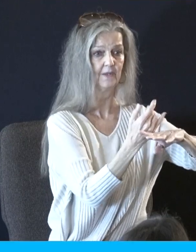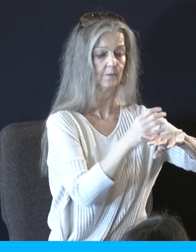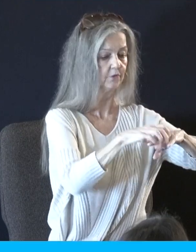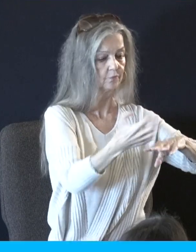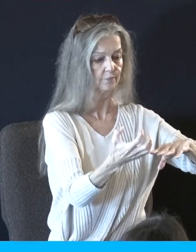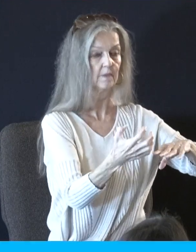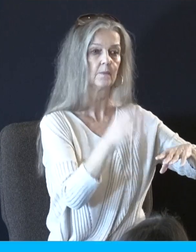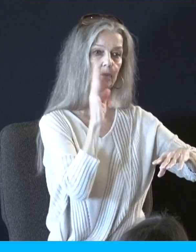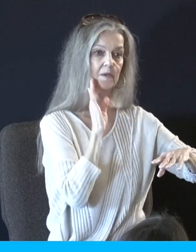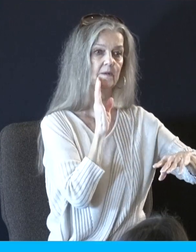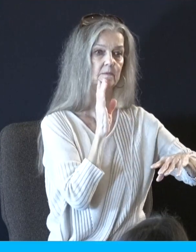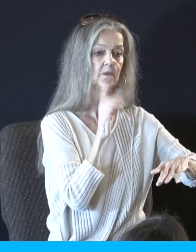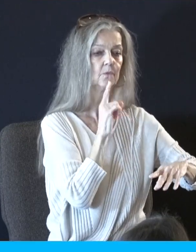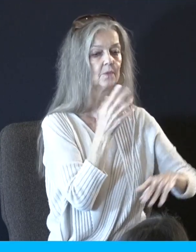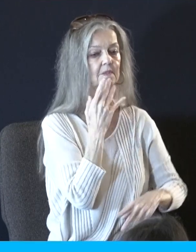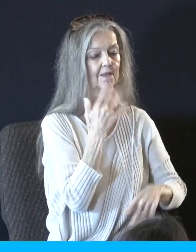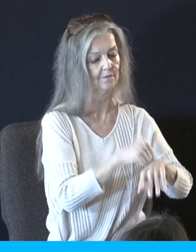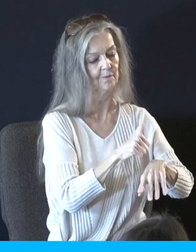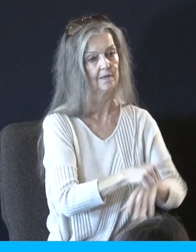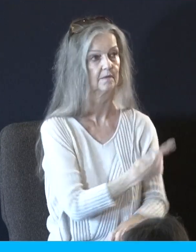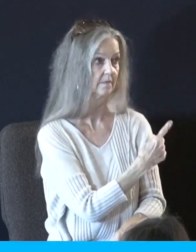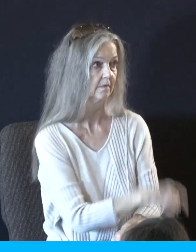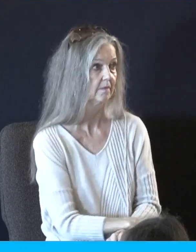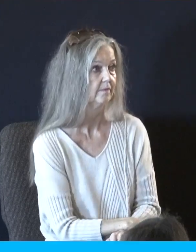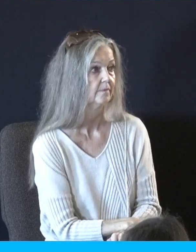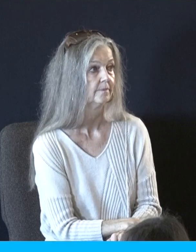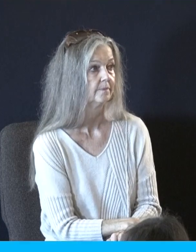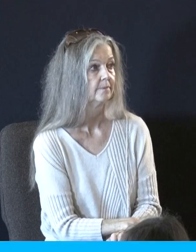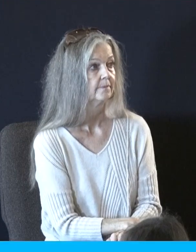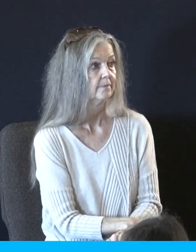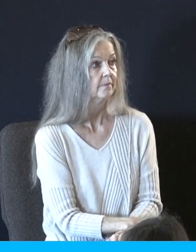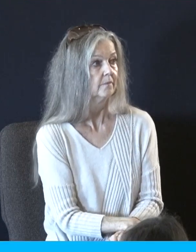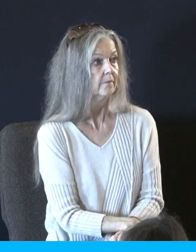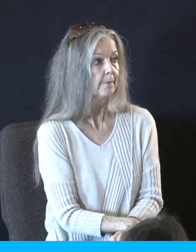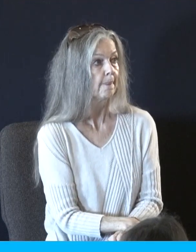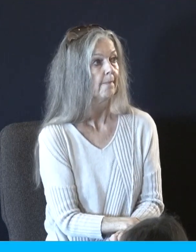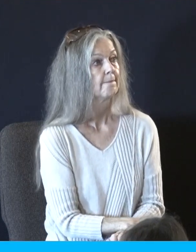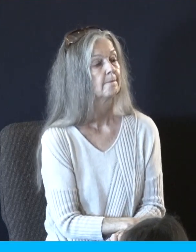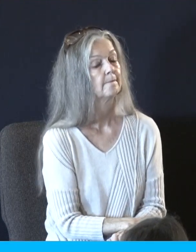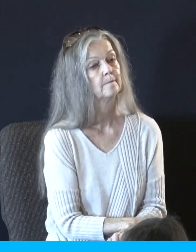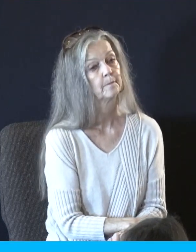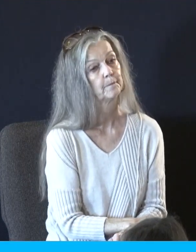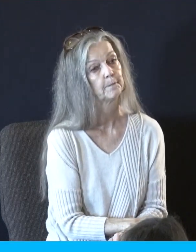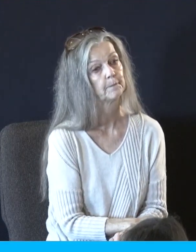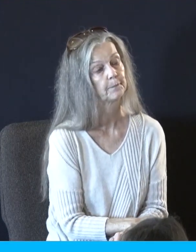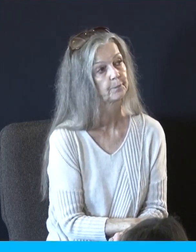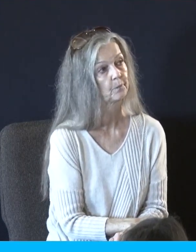have been chipped away and you can see that on the outside they're black and on the inside they are brown. This seems to be more